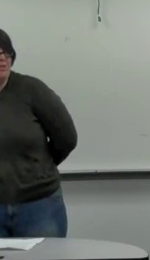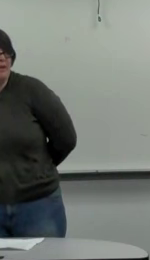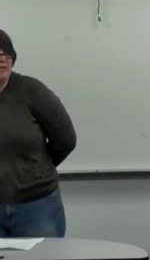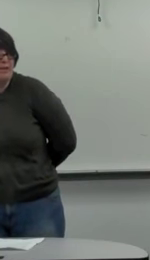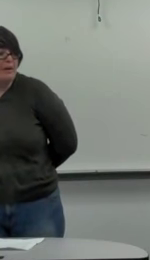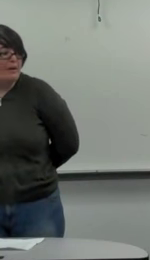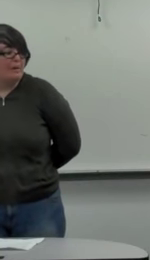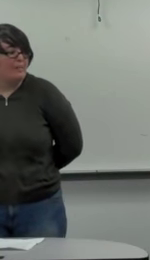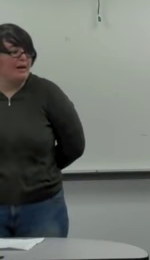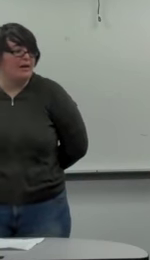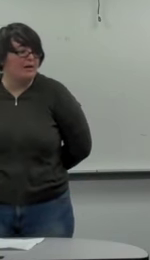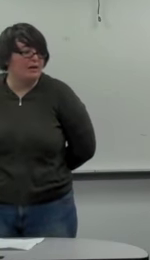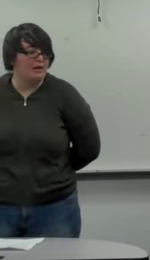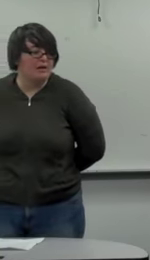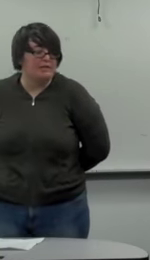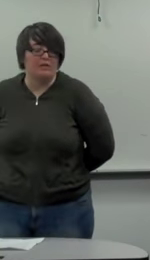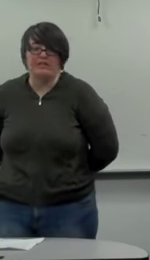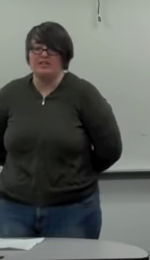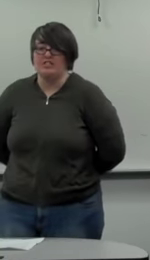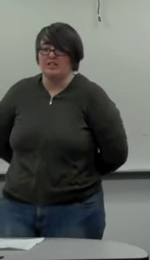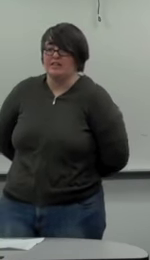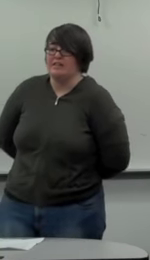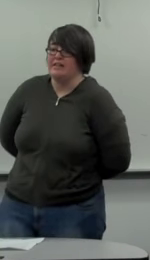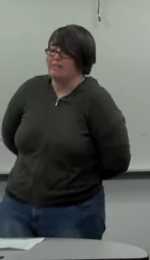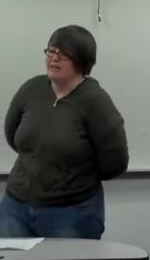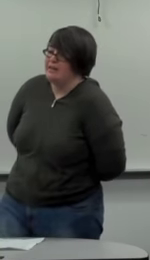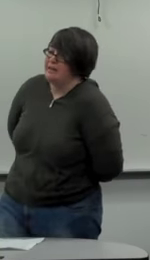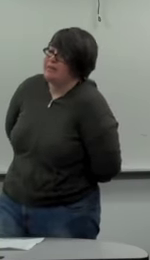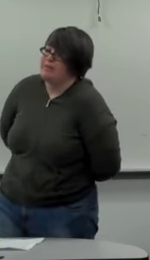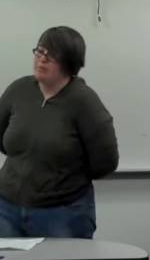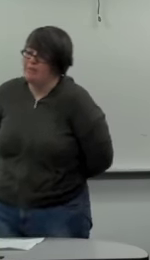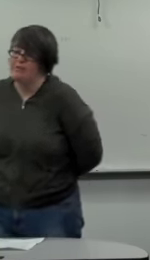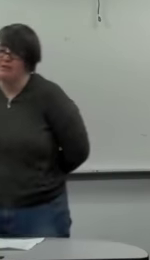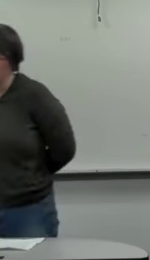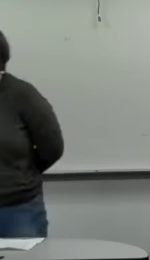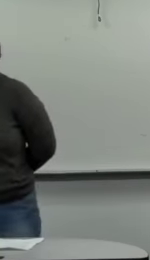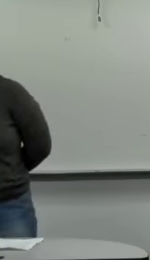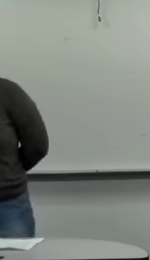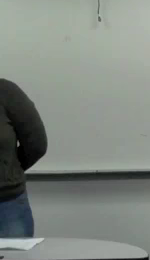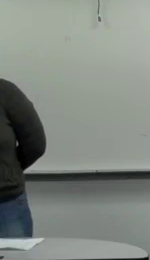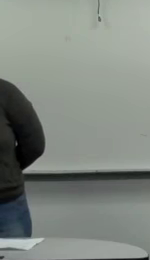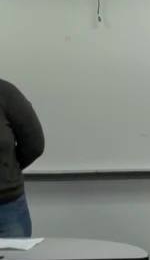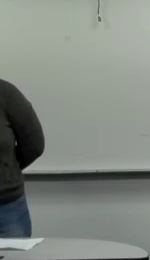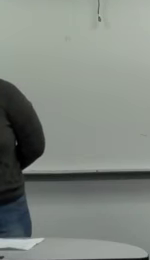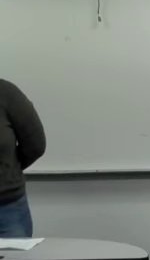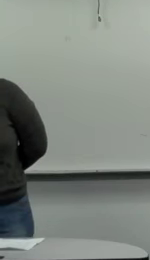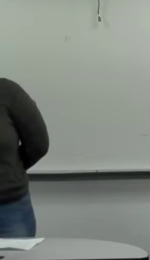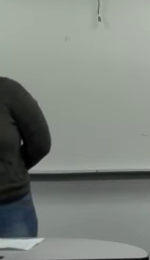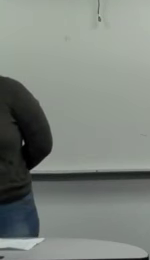that toxoplasm may cause increased jealousy in men and increased promiscuity in women.